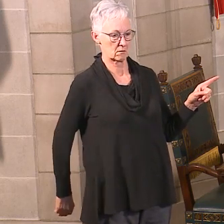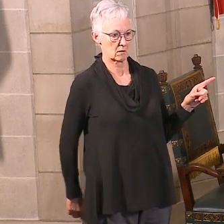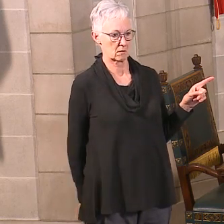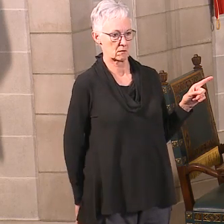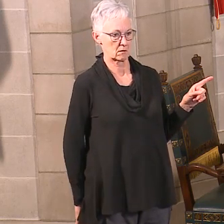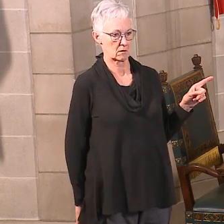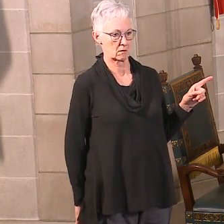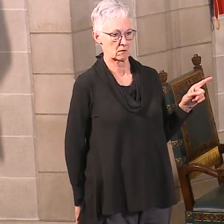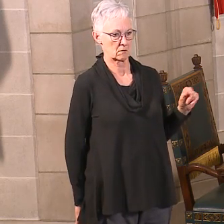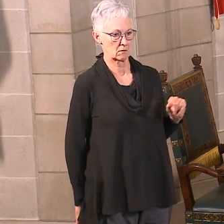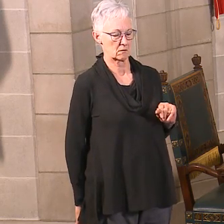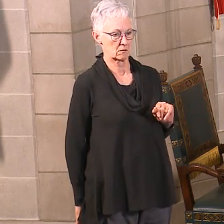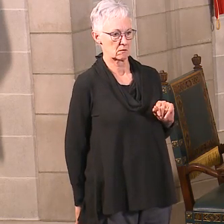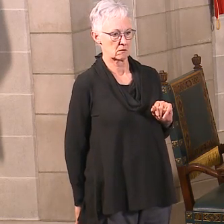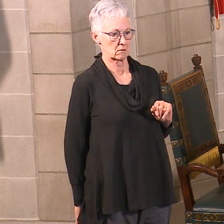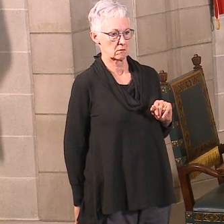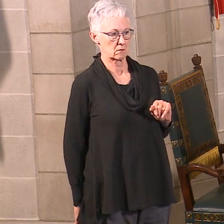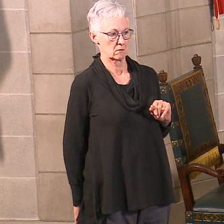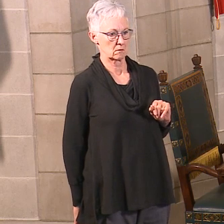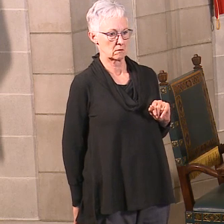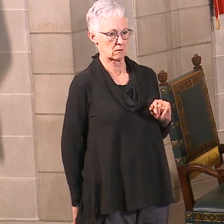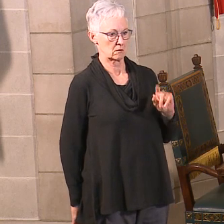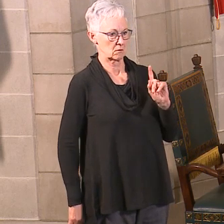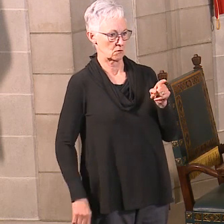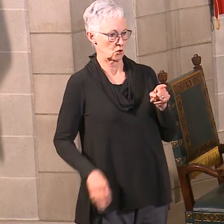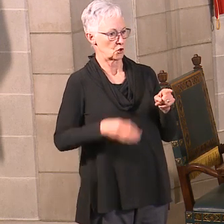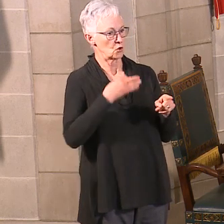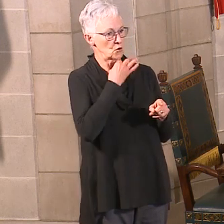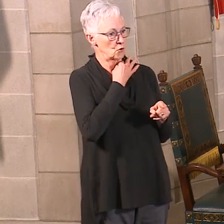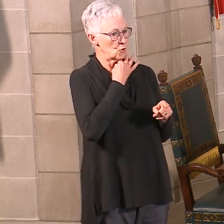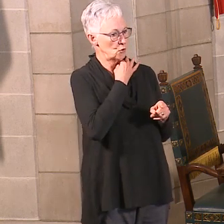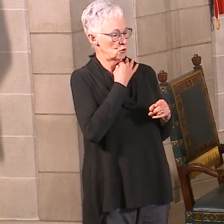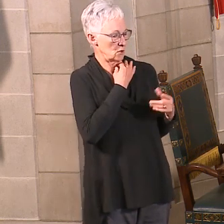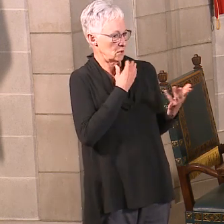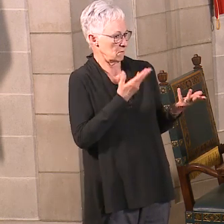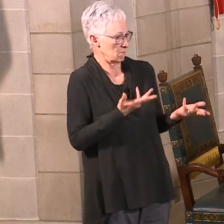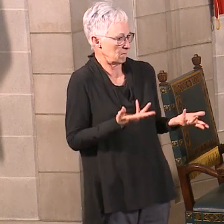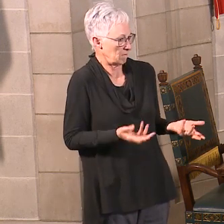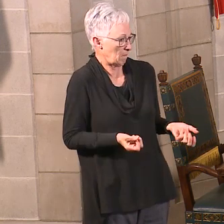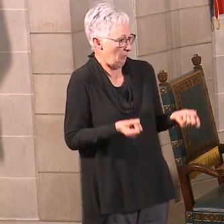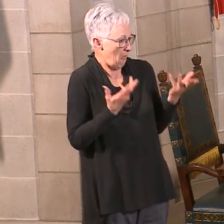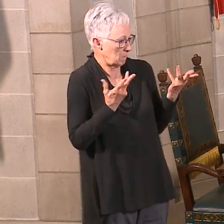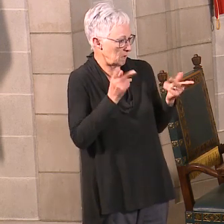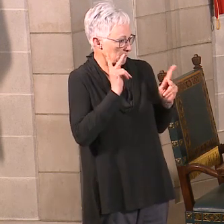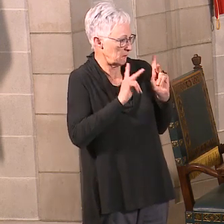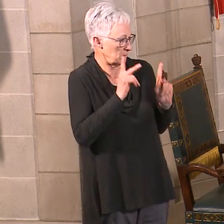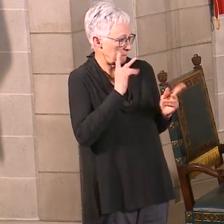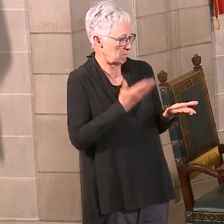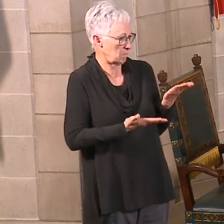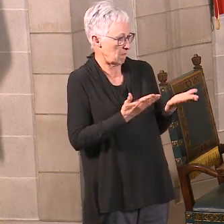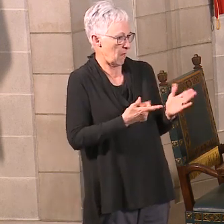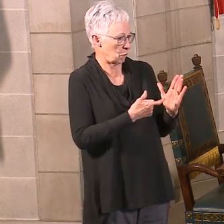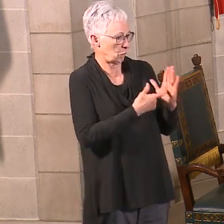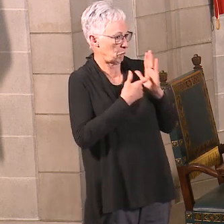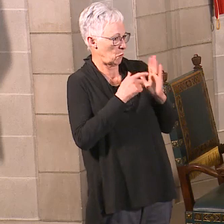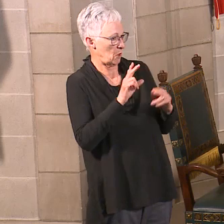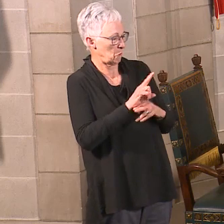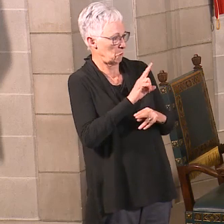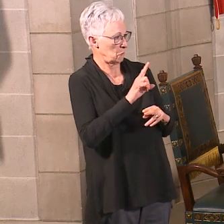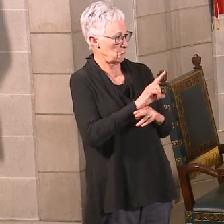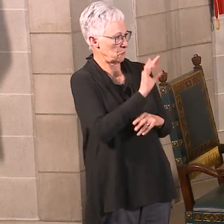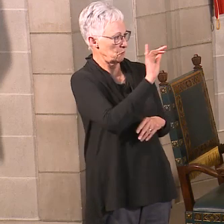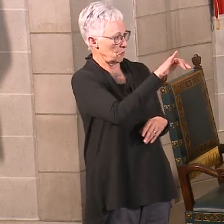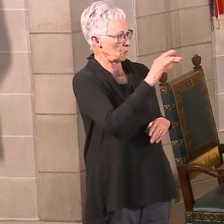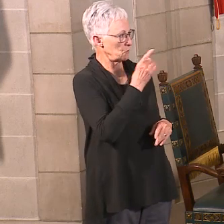you have any indication yet of what the plans may be for these dorm rooms? Whoever wants to get that.